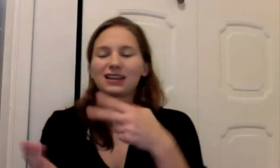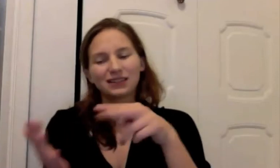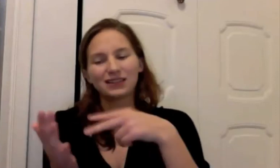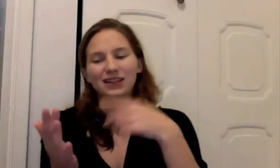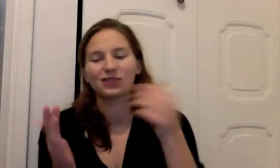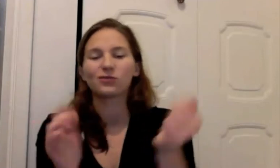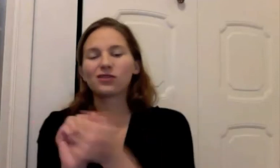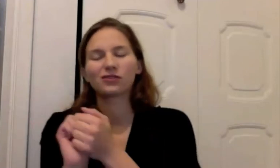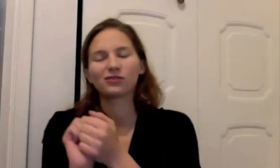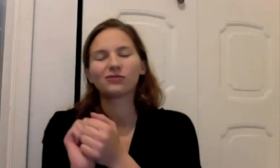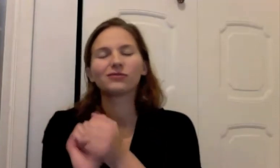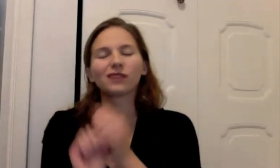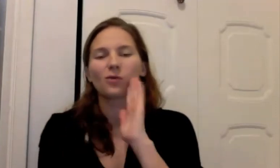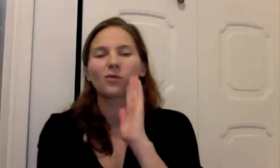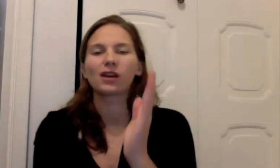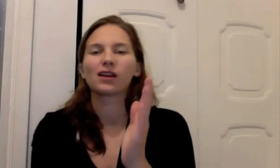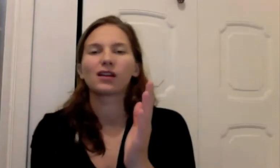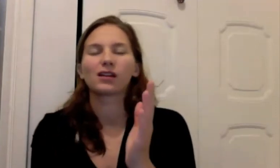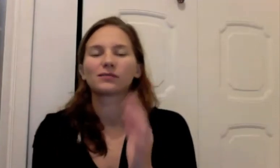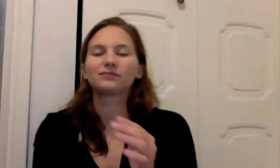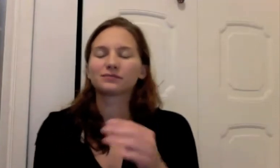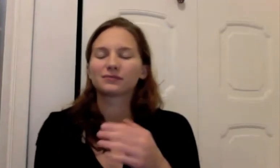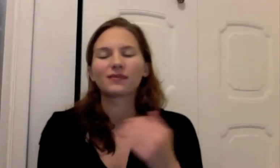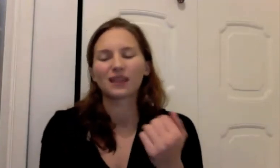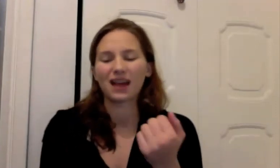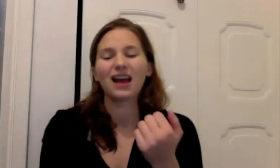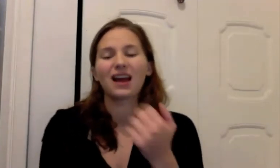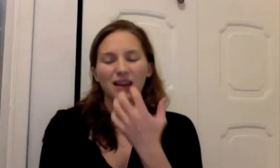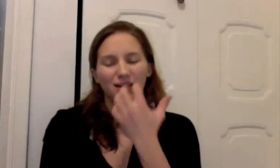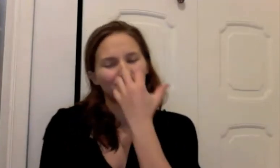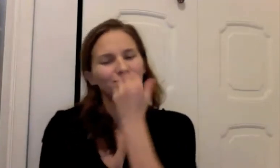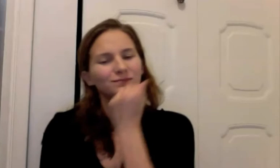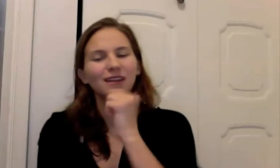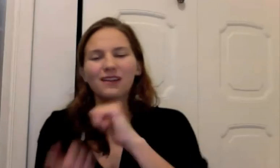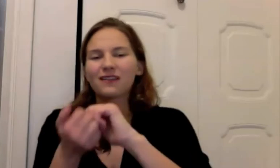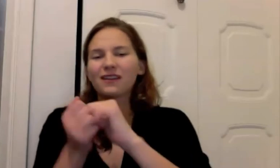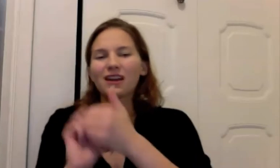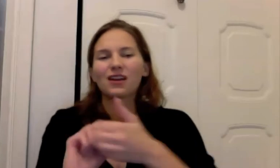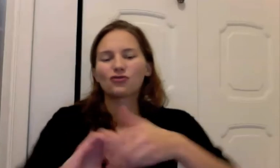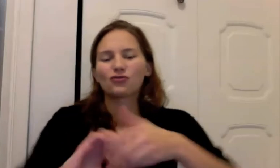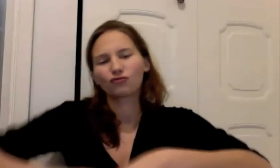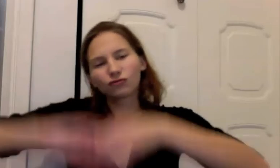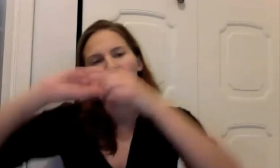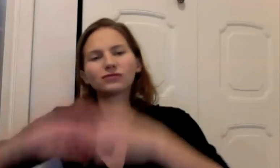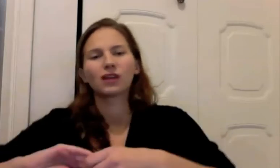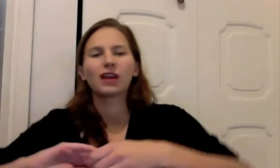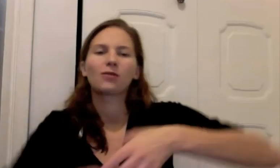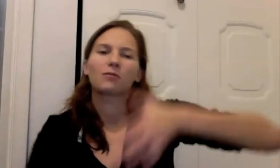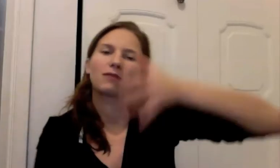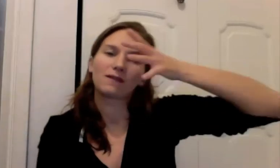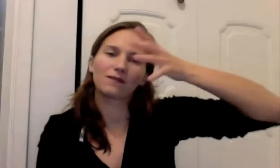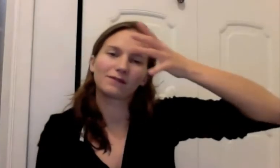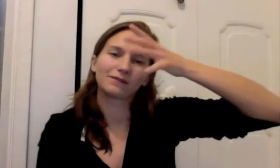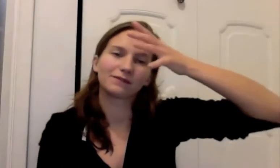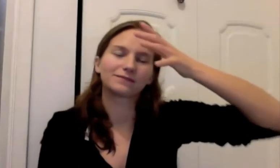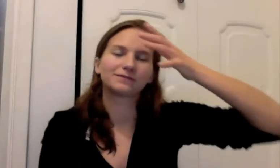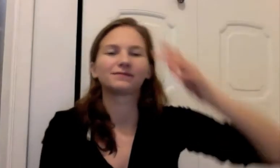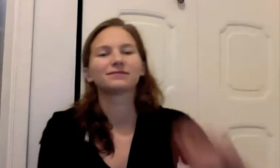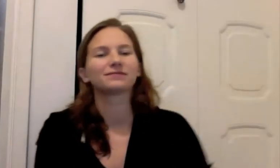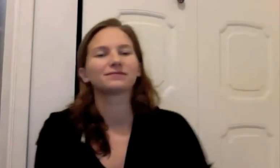dancing Before you I did Because I love your handshake Beating my father I